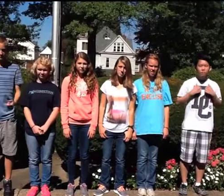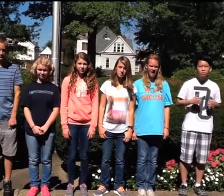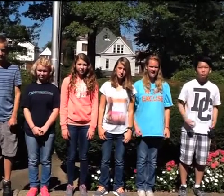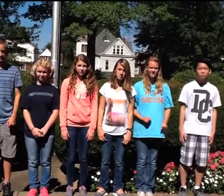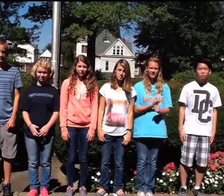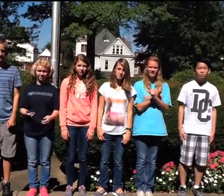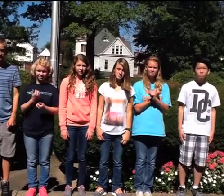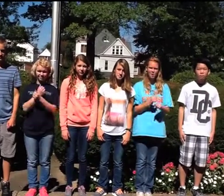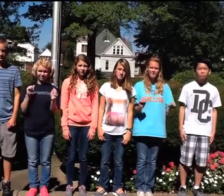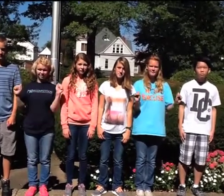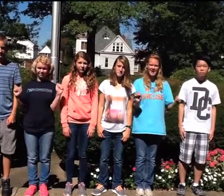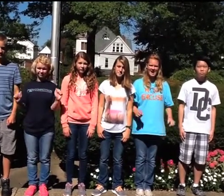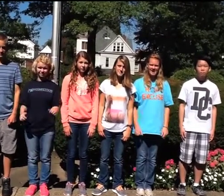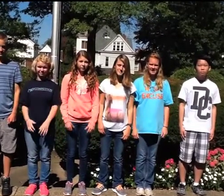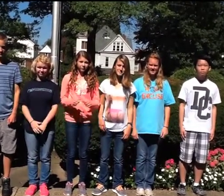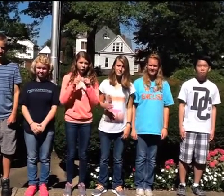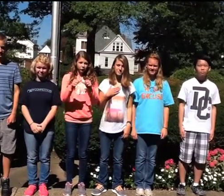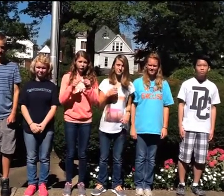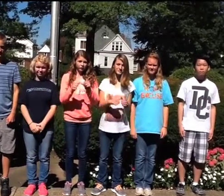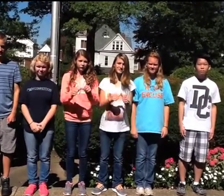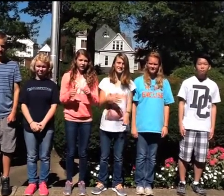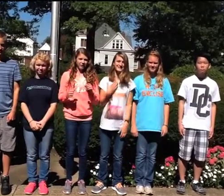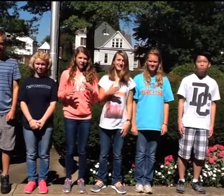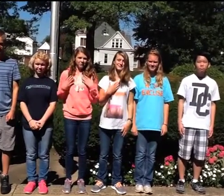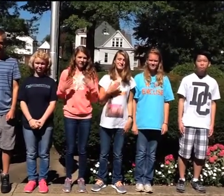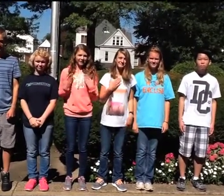Life, liberty, and the pursuit of happiness.